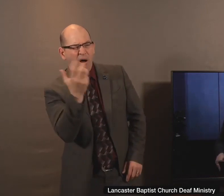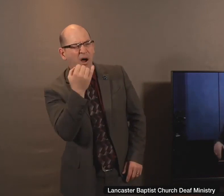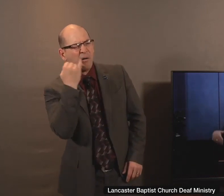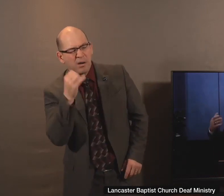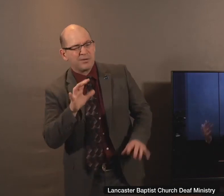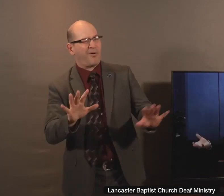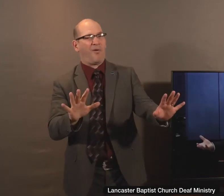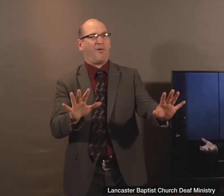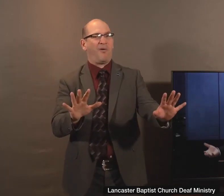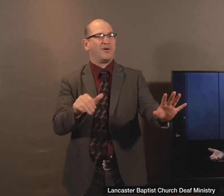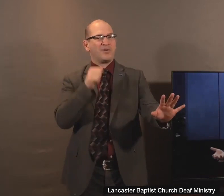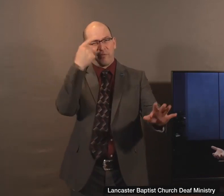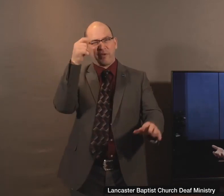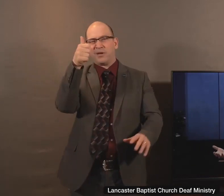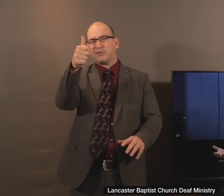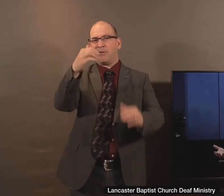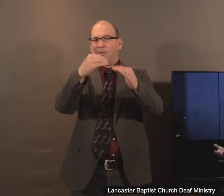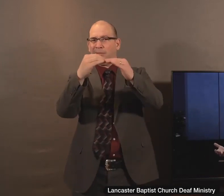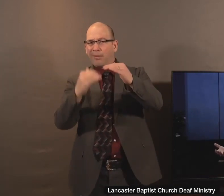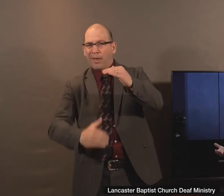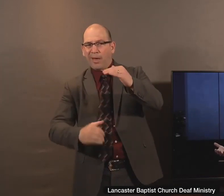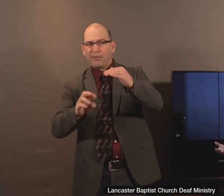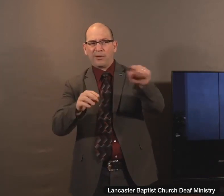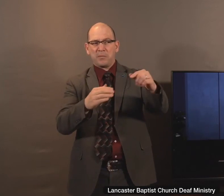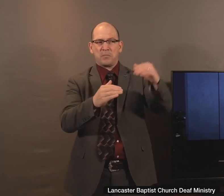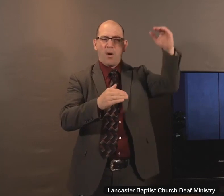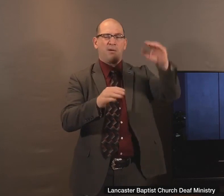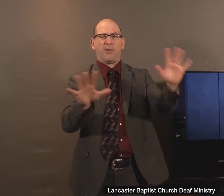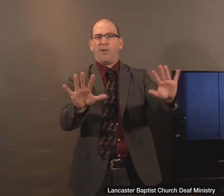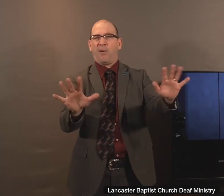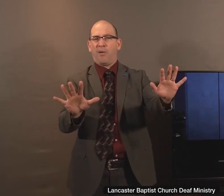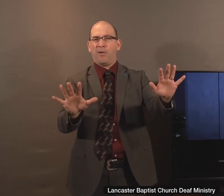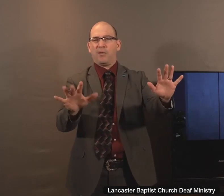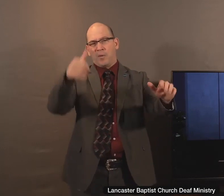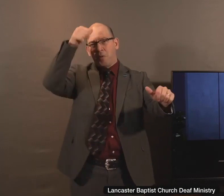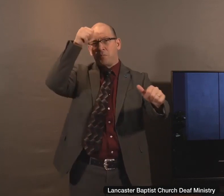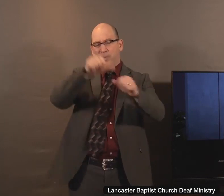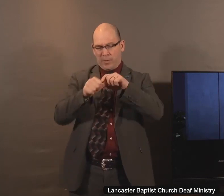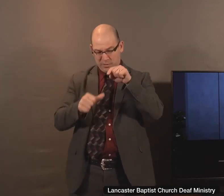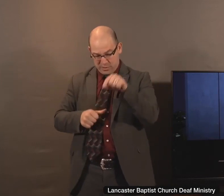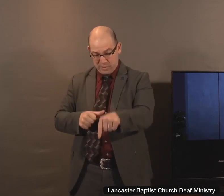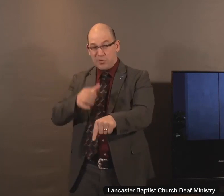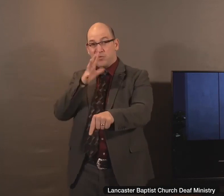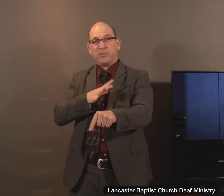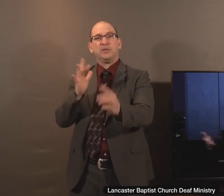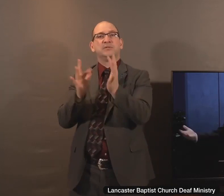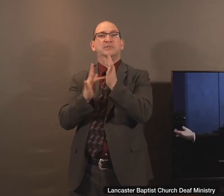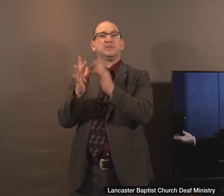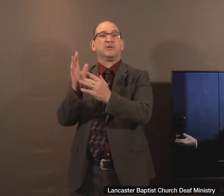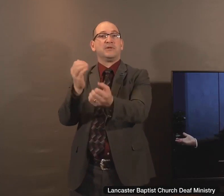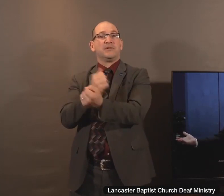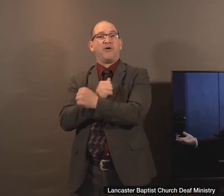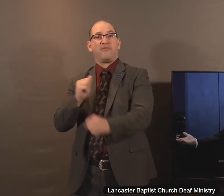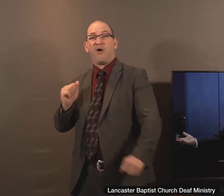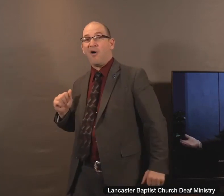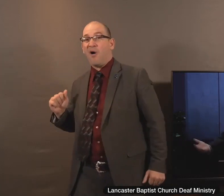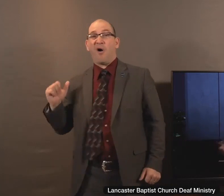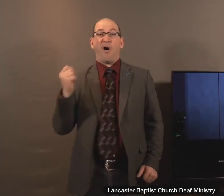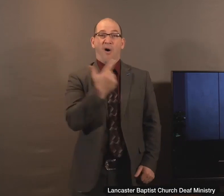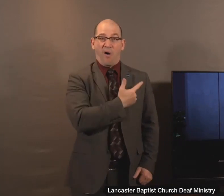ourselves less or someone else more. Let's remember from this woman that Jesus loves all women equally. He